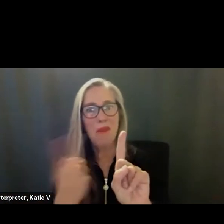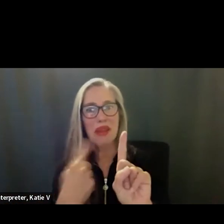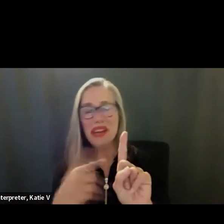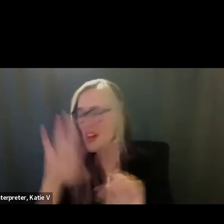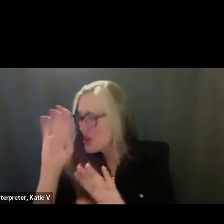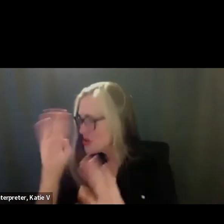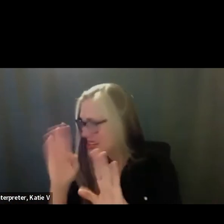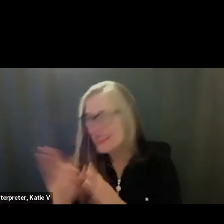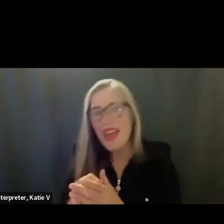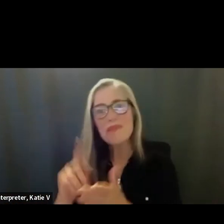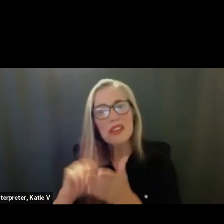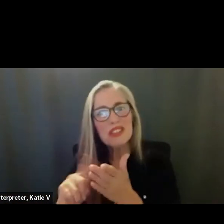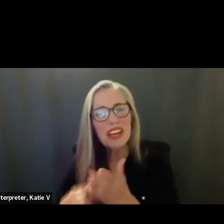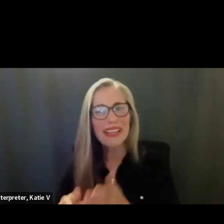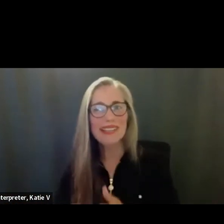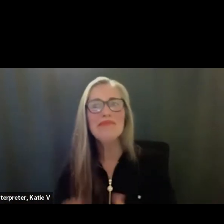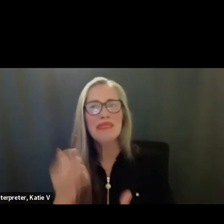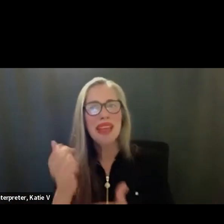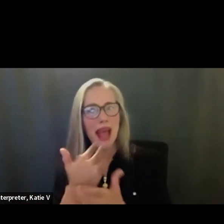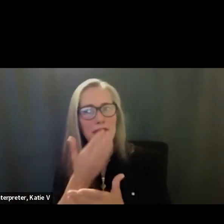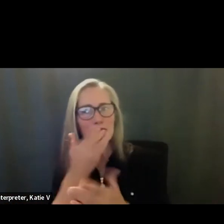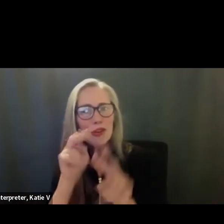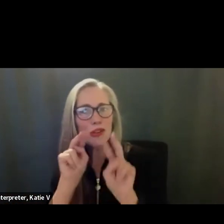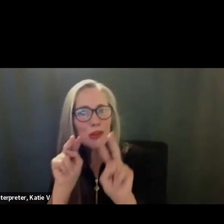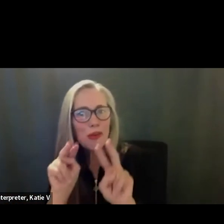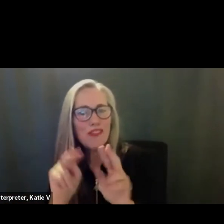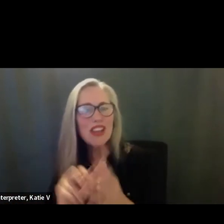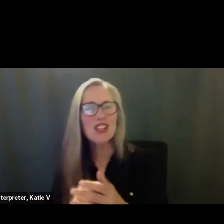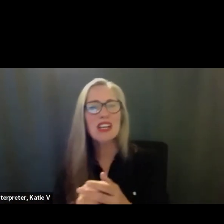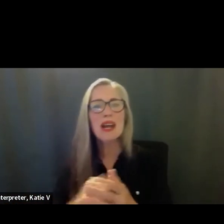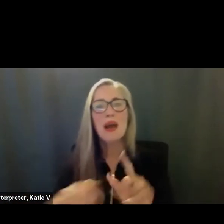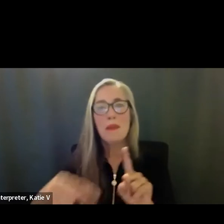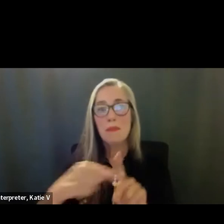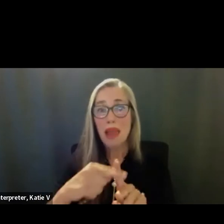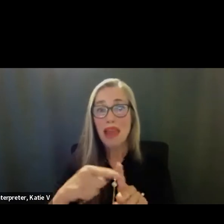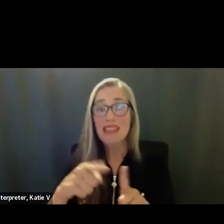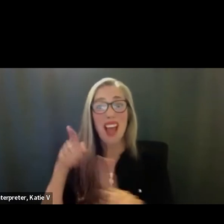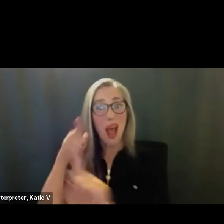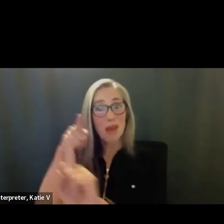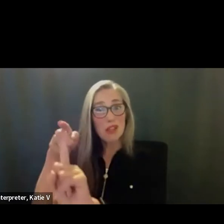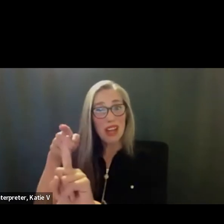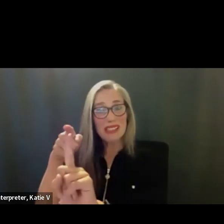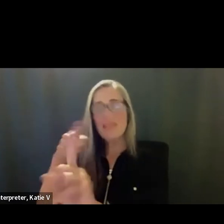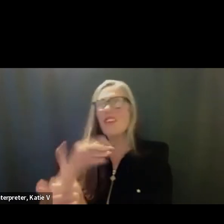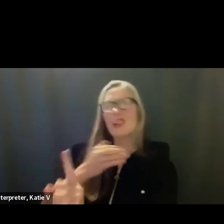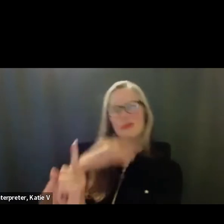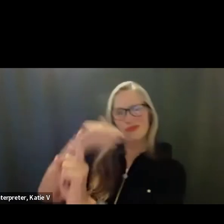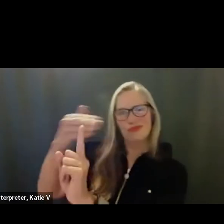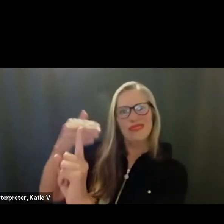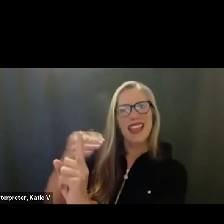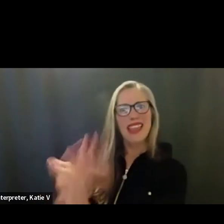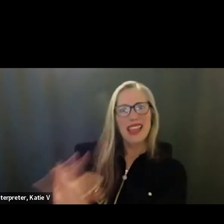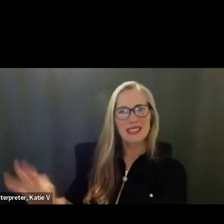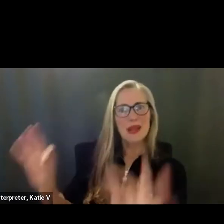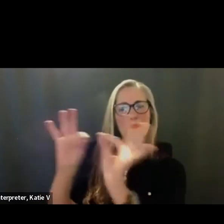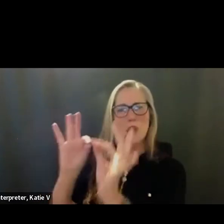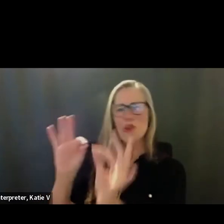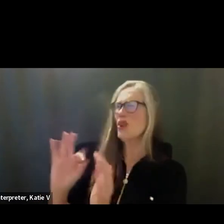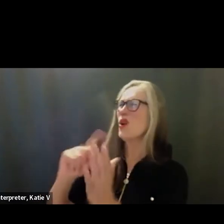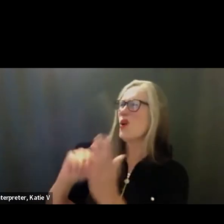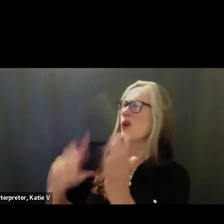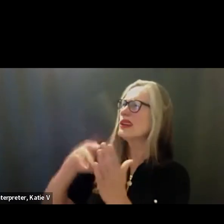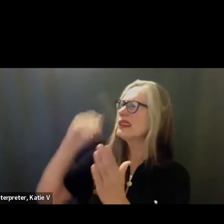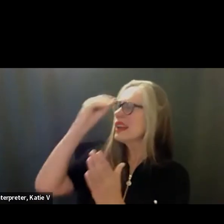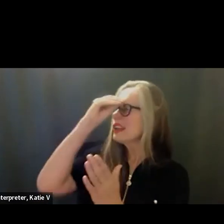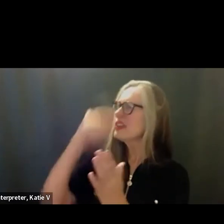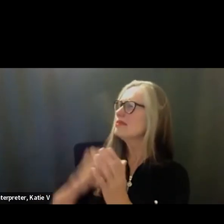side. What am I learning? Why am I learning it? How will I know that I've learned it? That last one's a big one for students. It's the success criteria. It